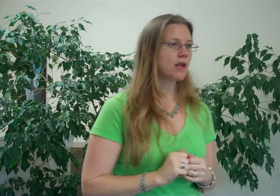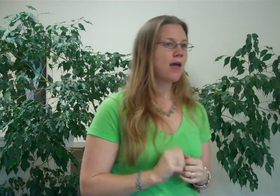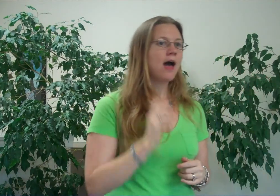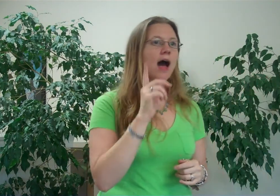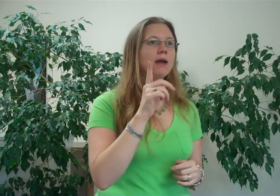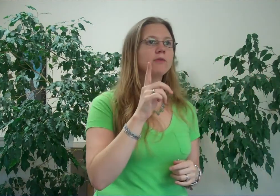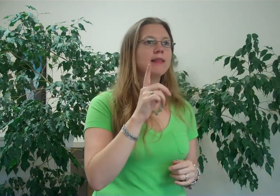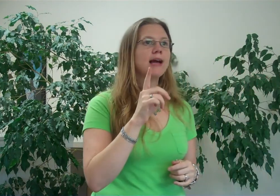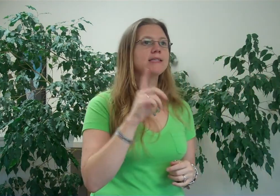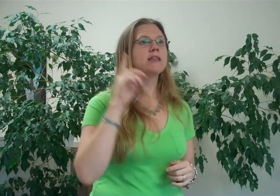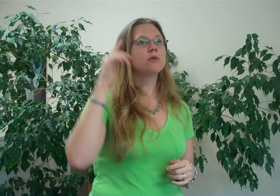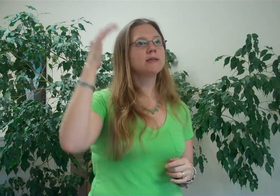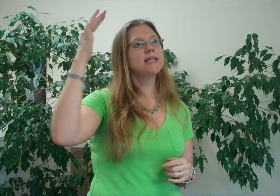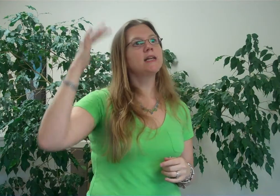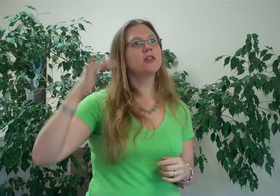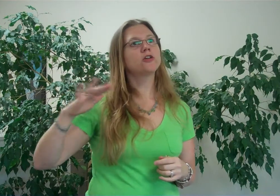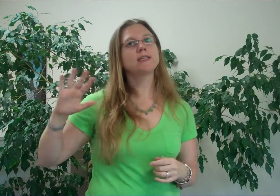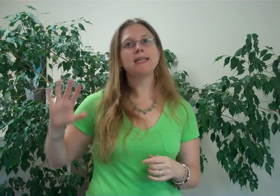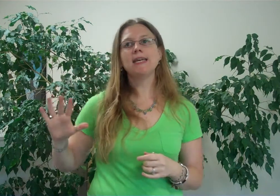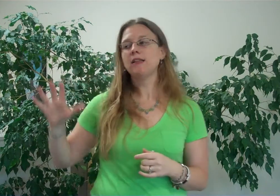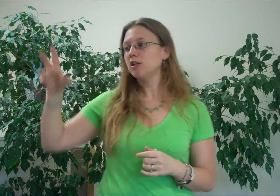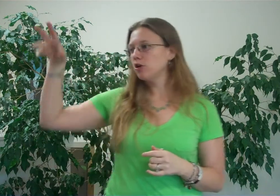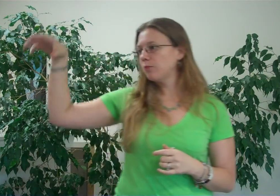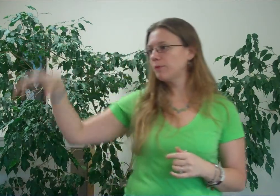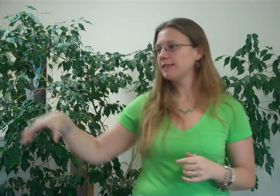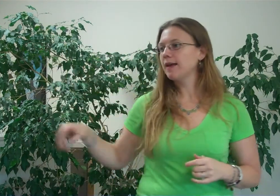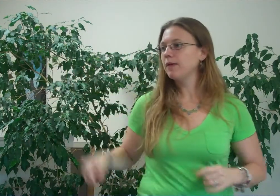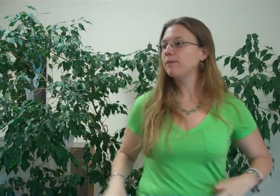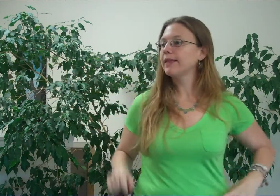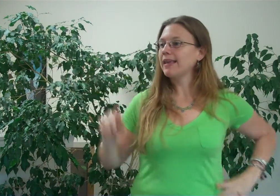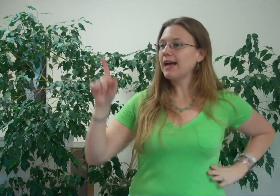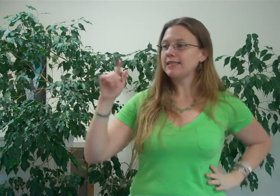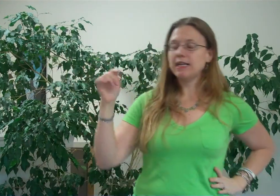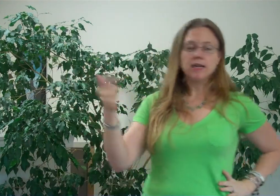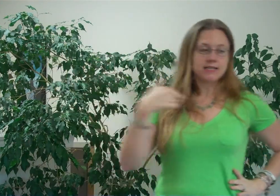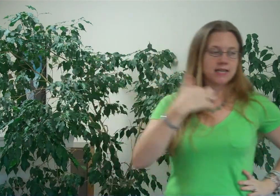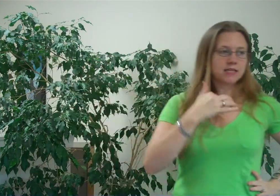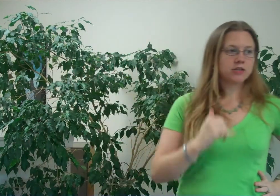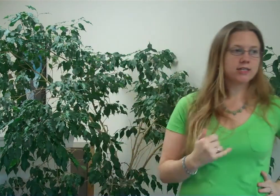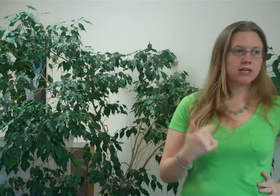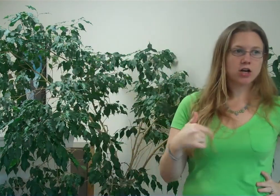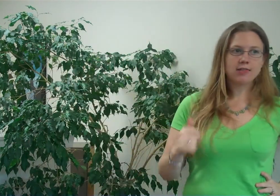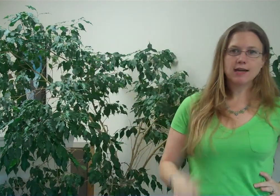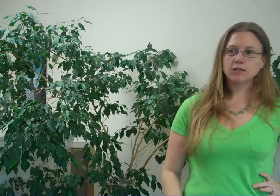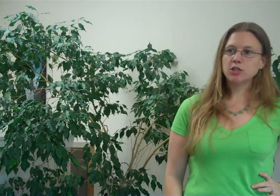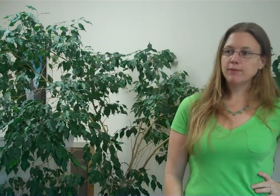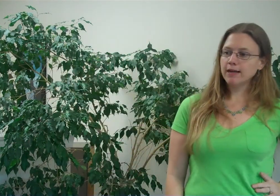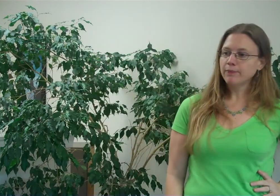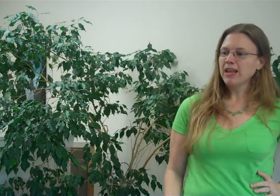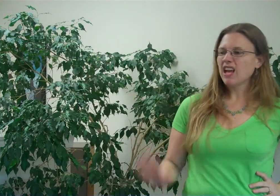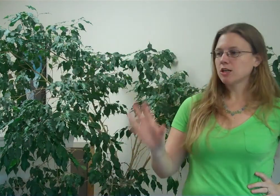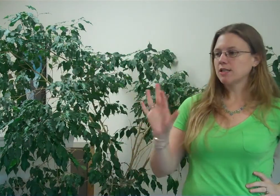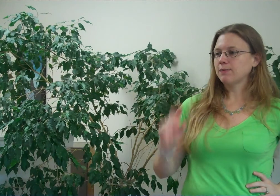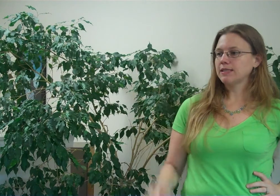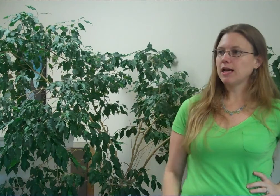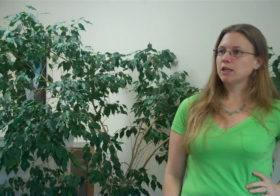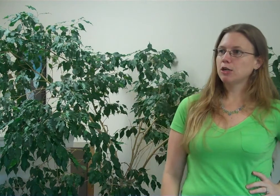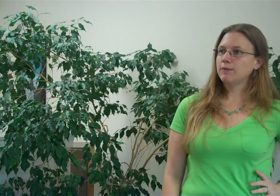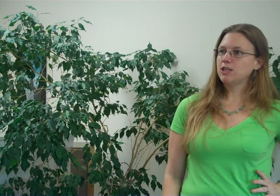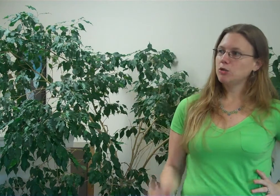I realized that there wasn't another Chrissy Key that you could put beside me and be like, yeah, see this Chrissy, her thighs are too big, and her stomach's got a little bit too